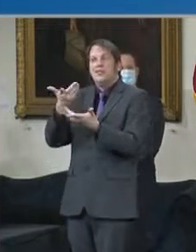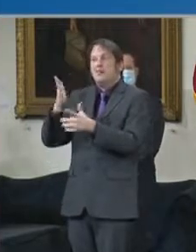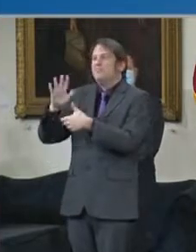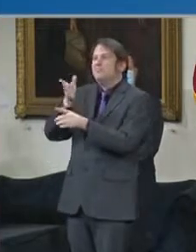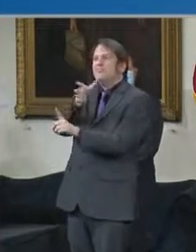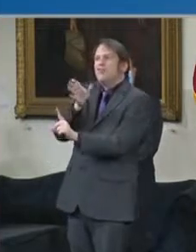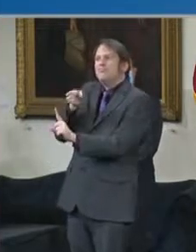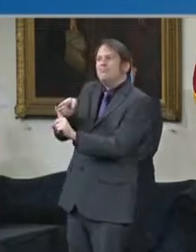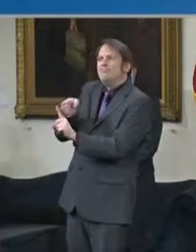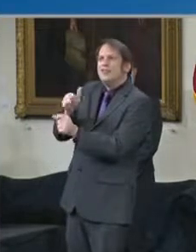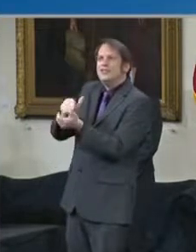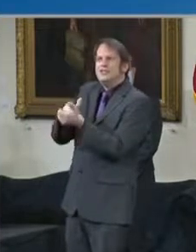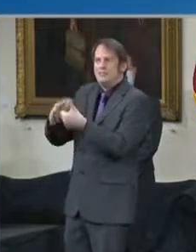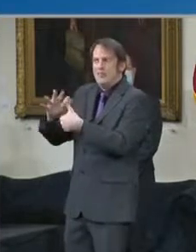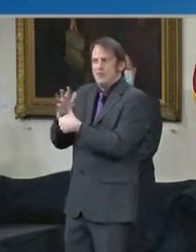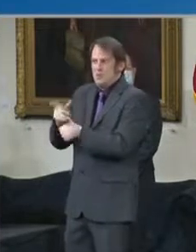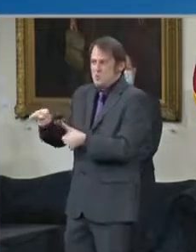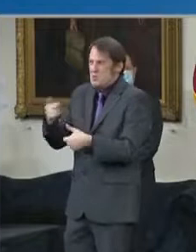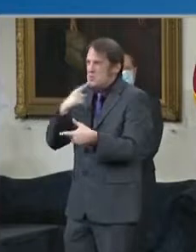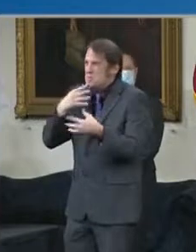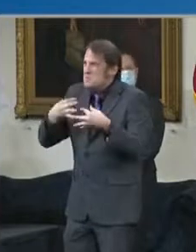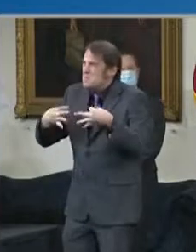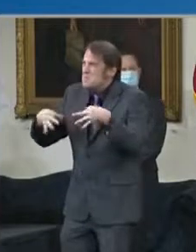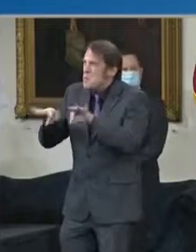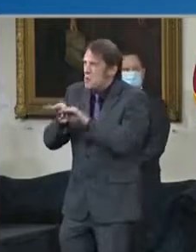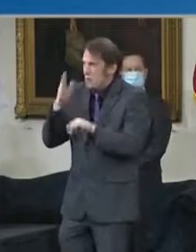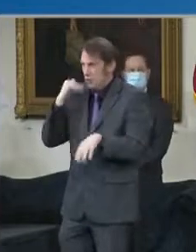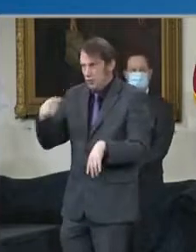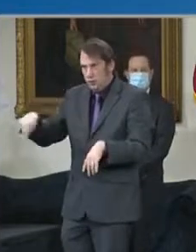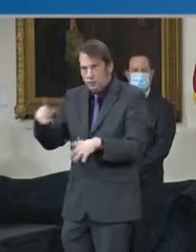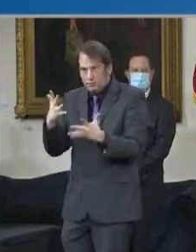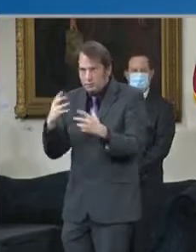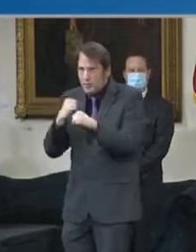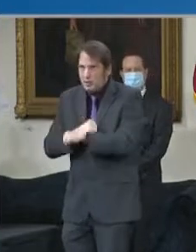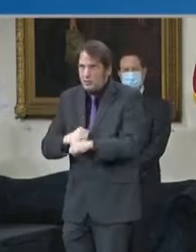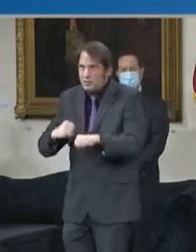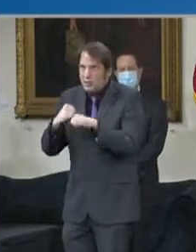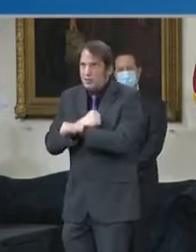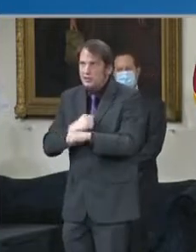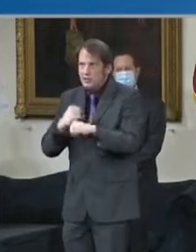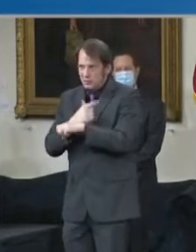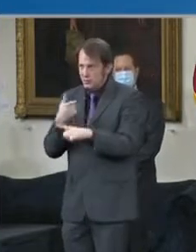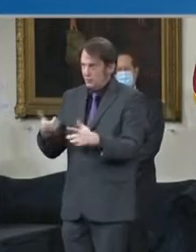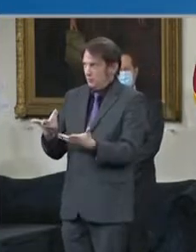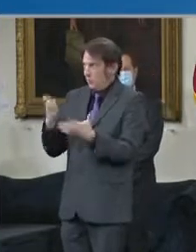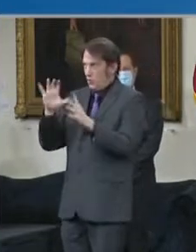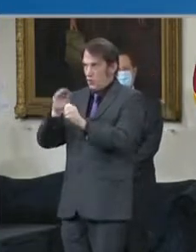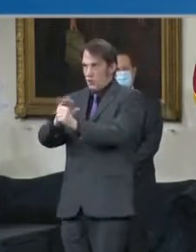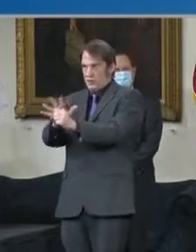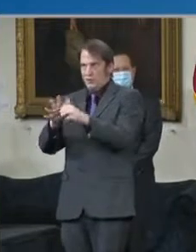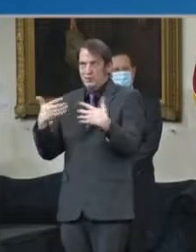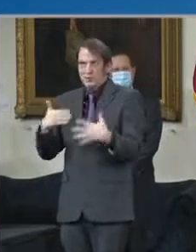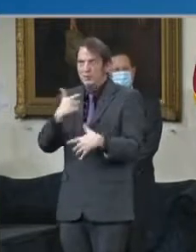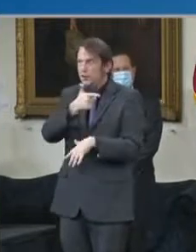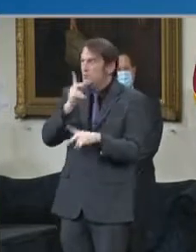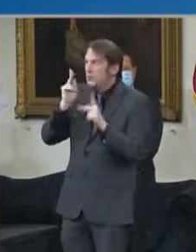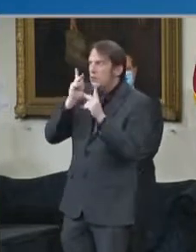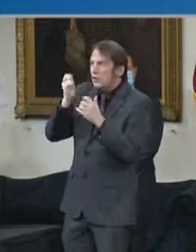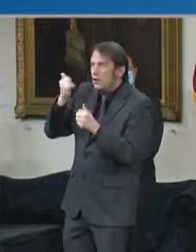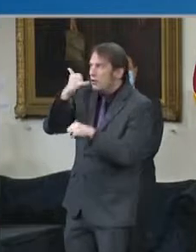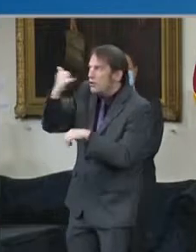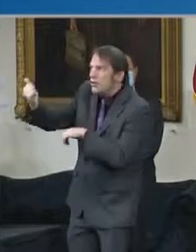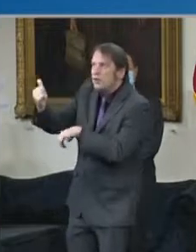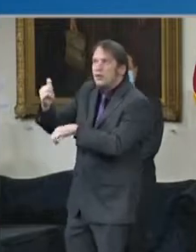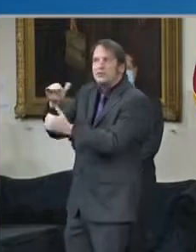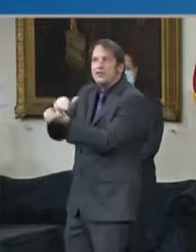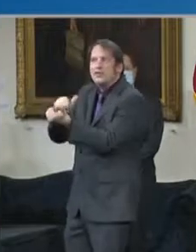-19 response here in Maryland, from pivoting to telehealth services to standing up COVID testing clinics.